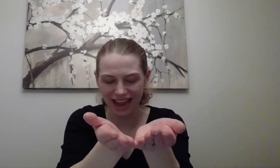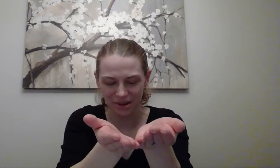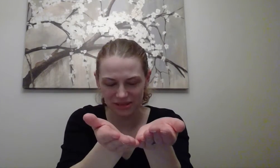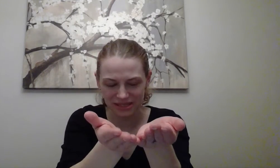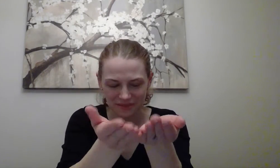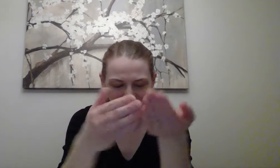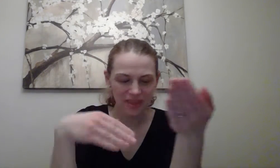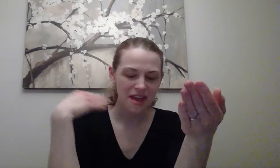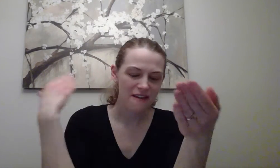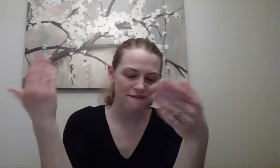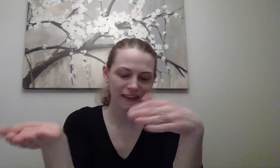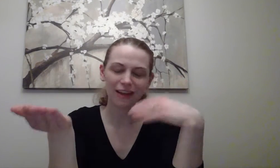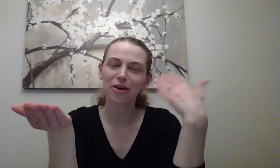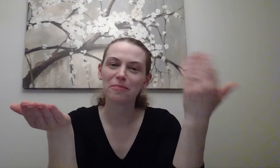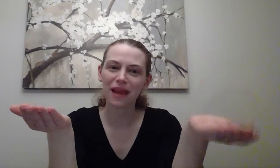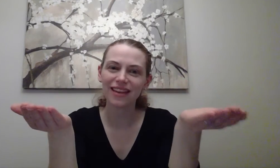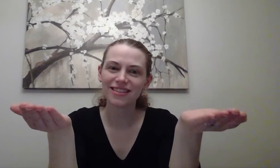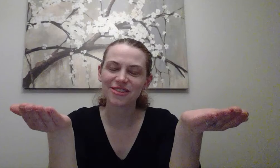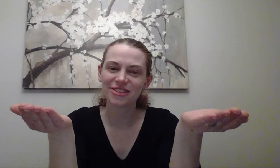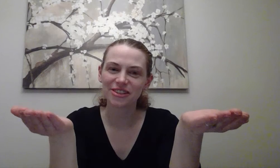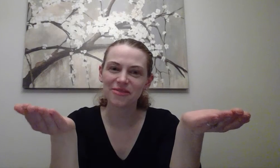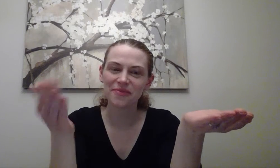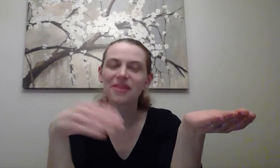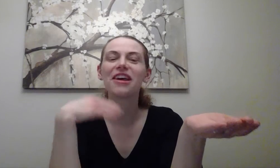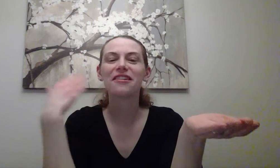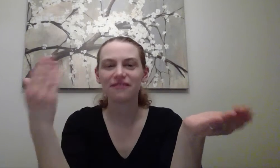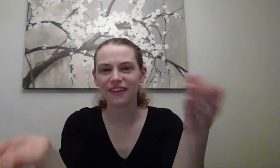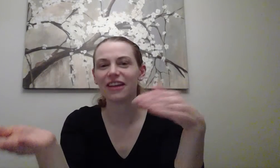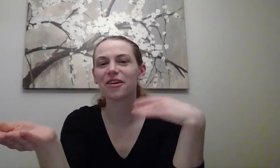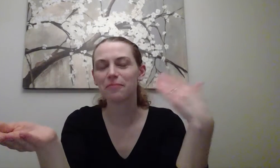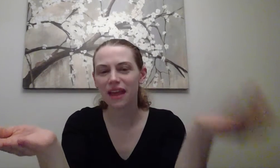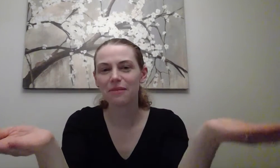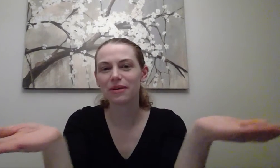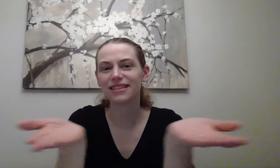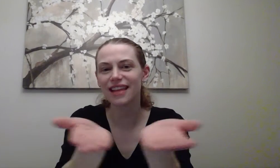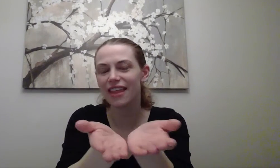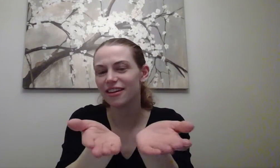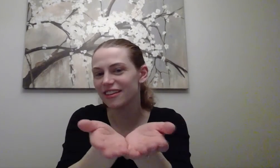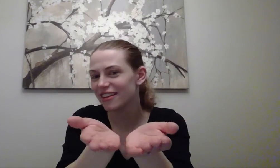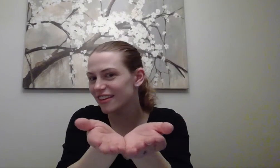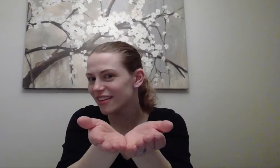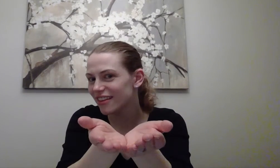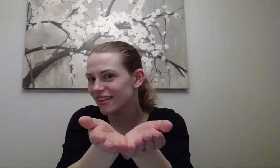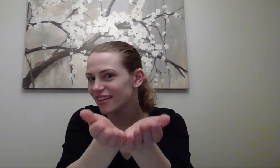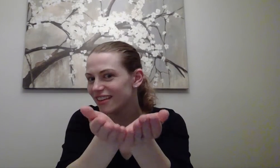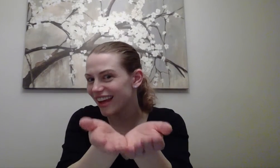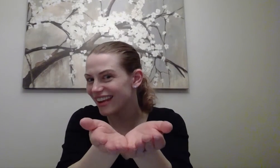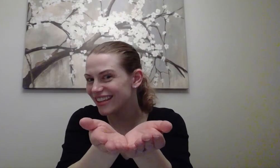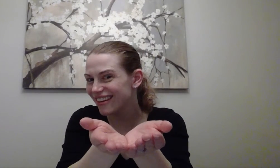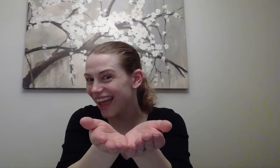Birdhouse. Finger paint. Your turn. Finger paint. Put it together. Need to hear you.